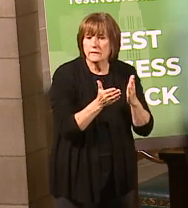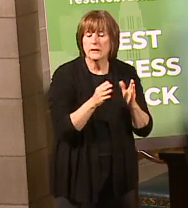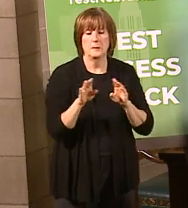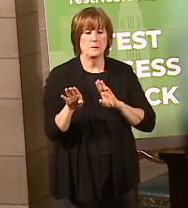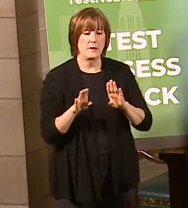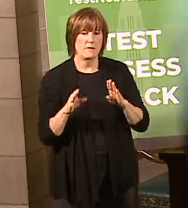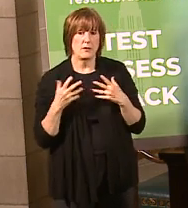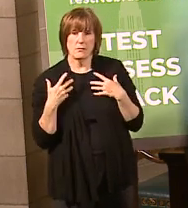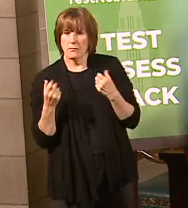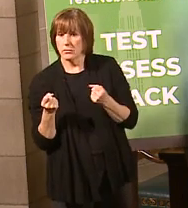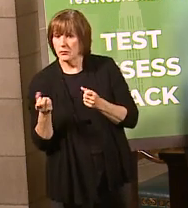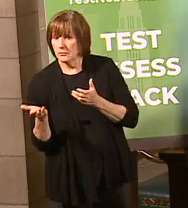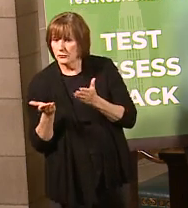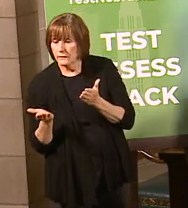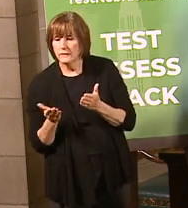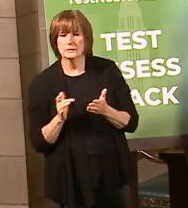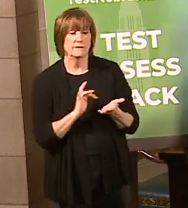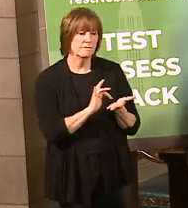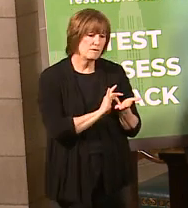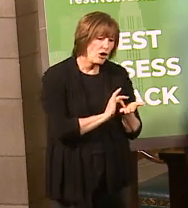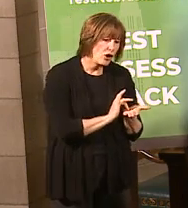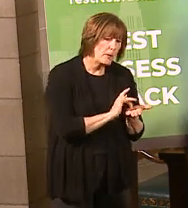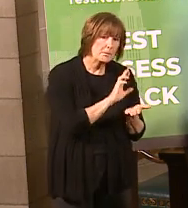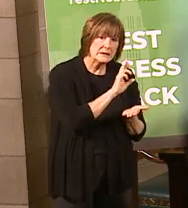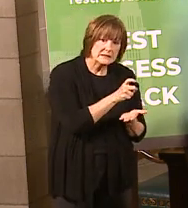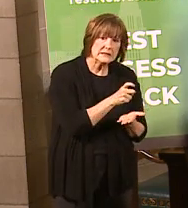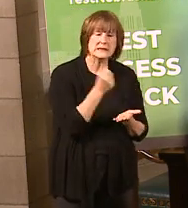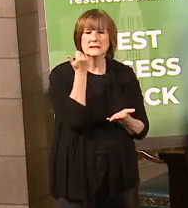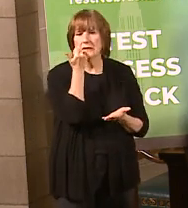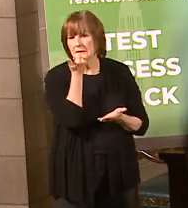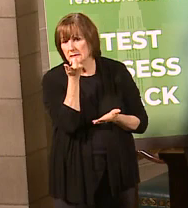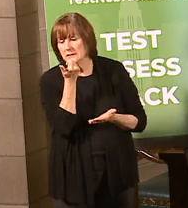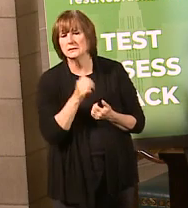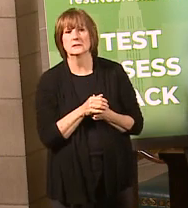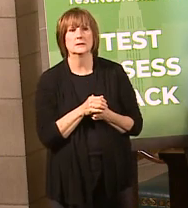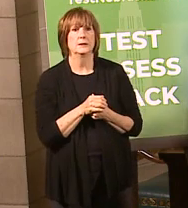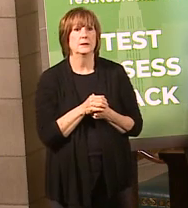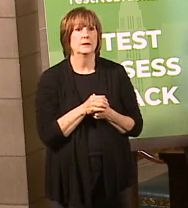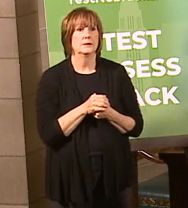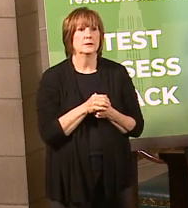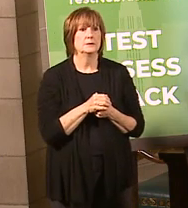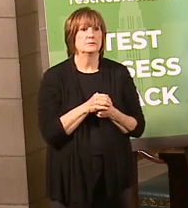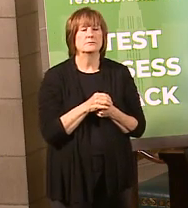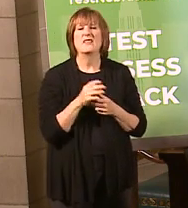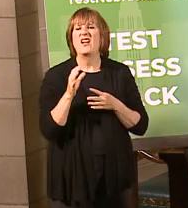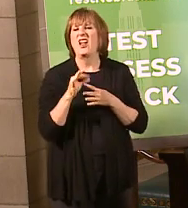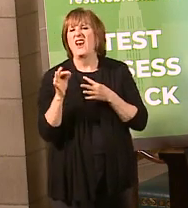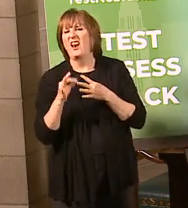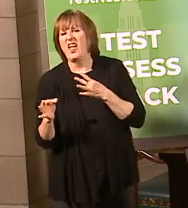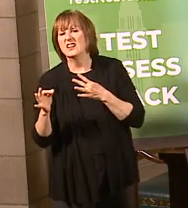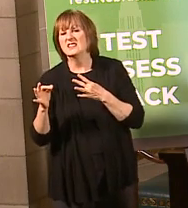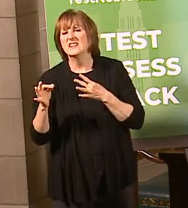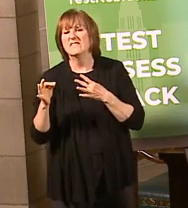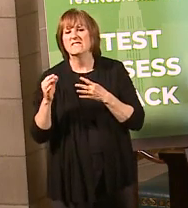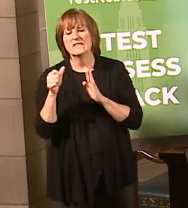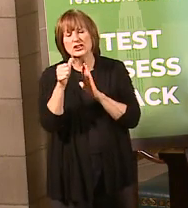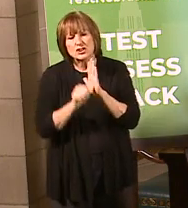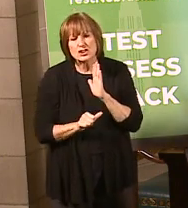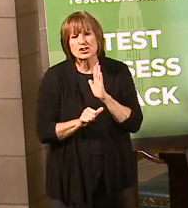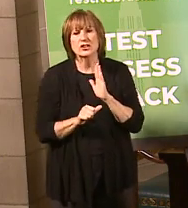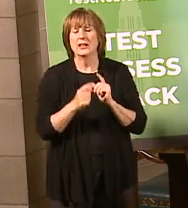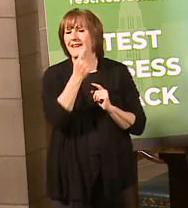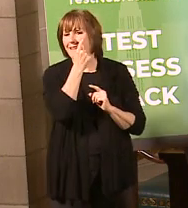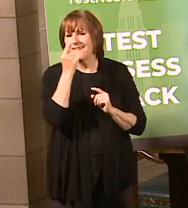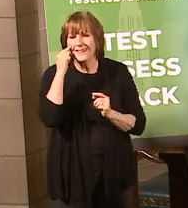health services, pharmacy, dentists, elective surgery, optometry. So, again, those would be